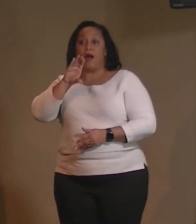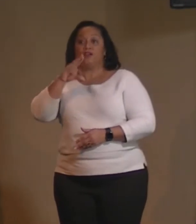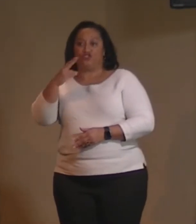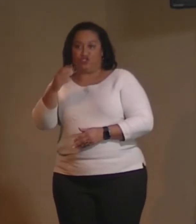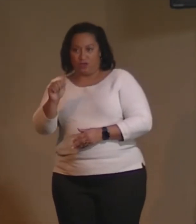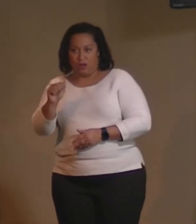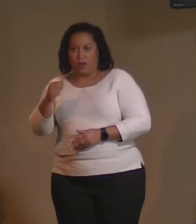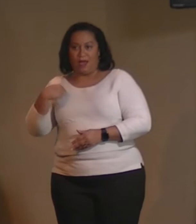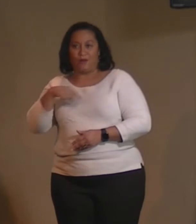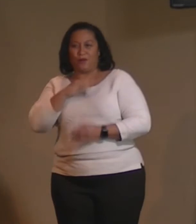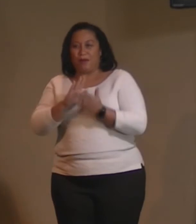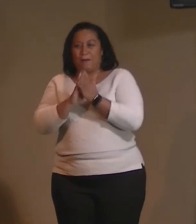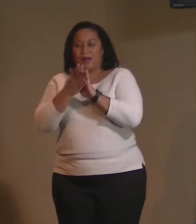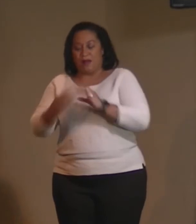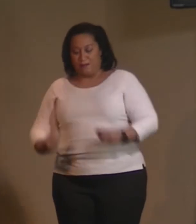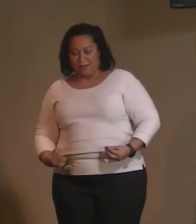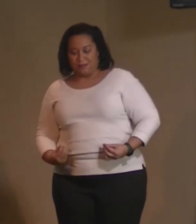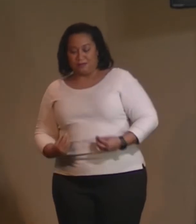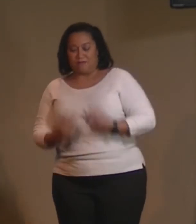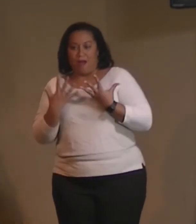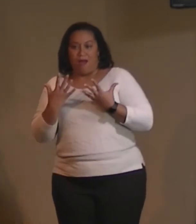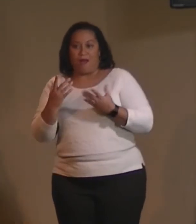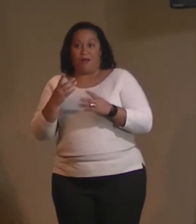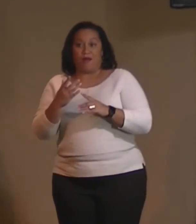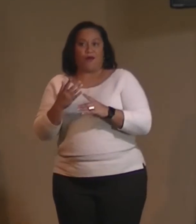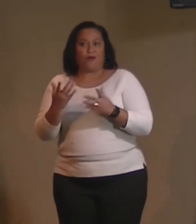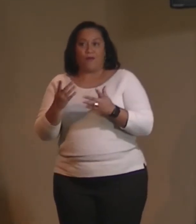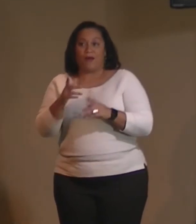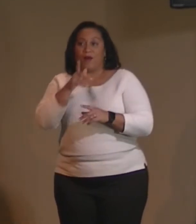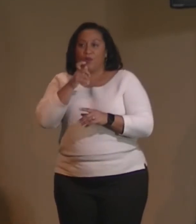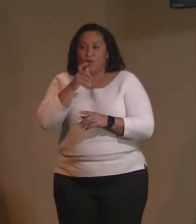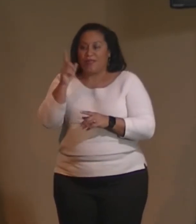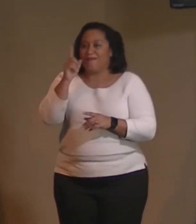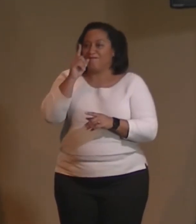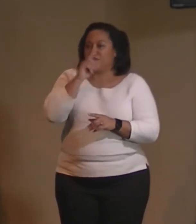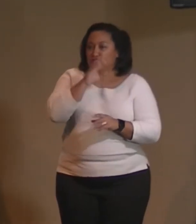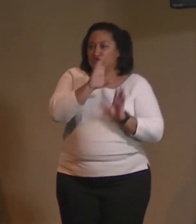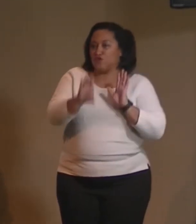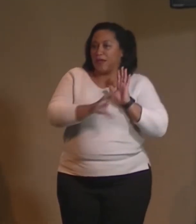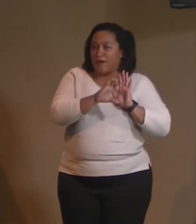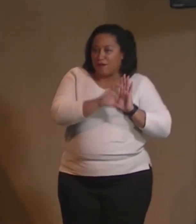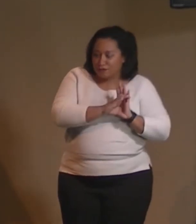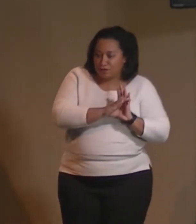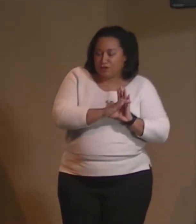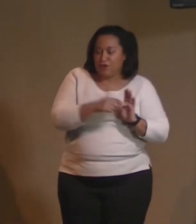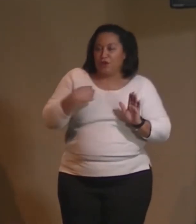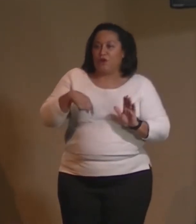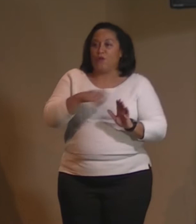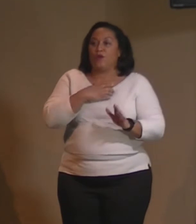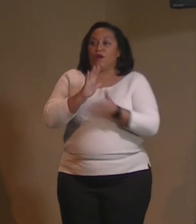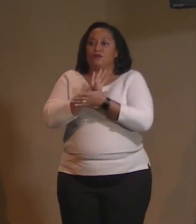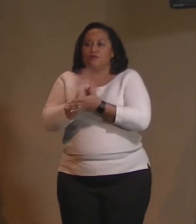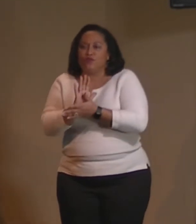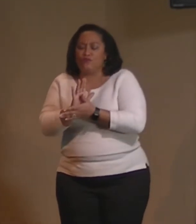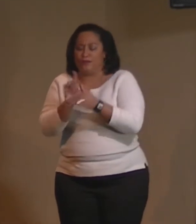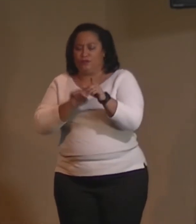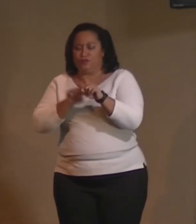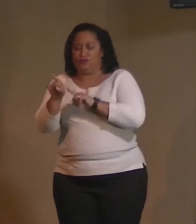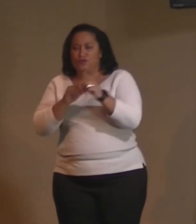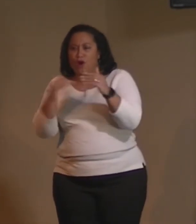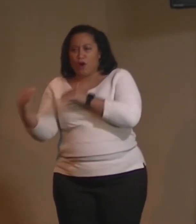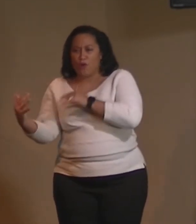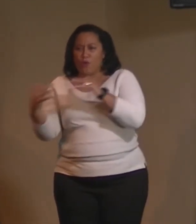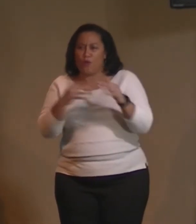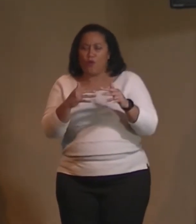inspired by this fictional character. We watch Star Wars and Star Trek, and we are inspired to be